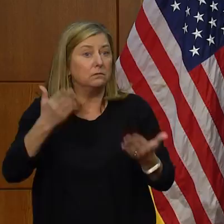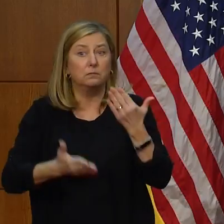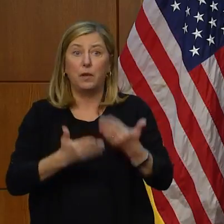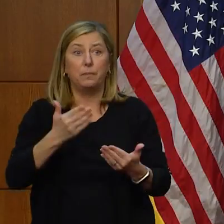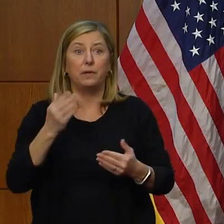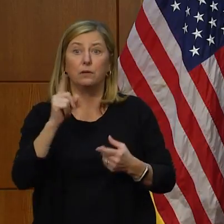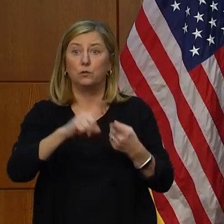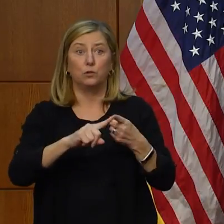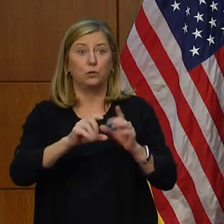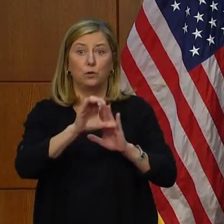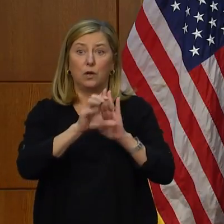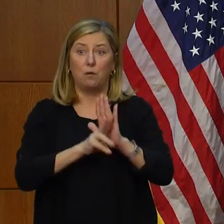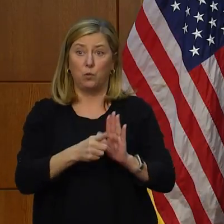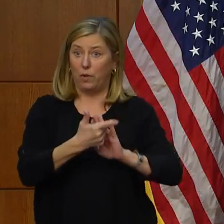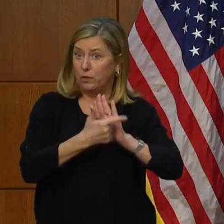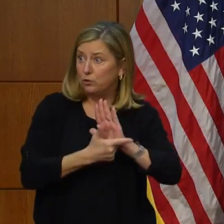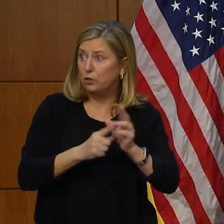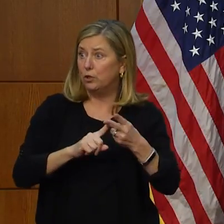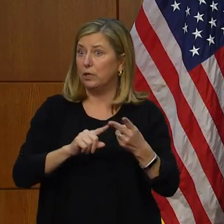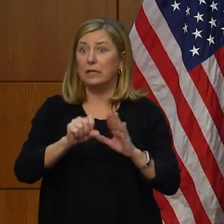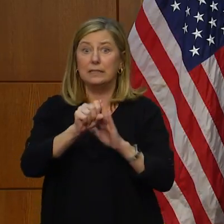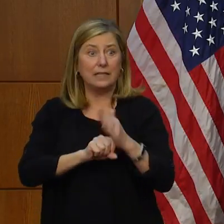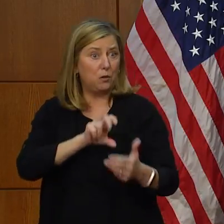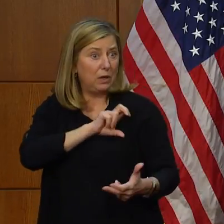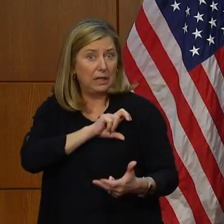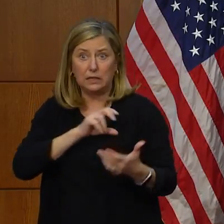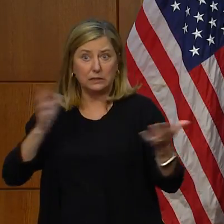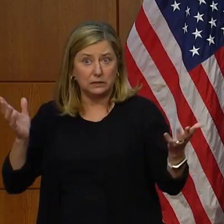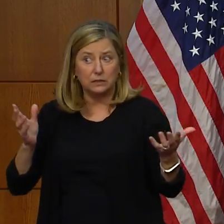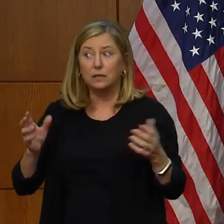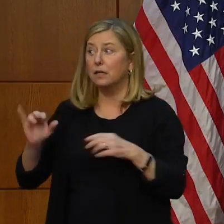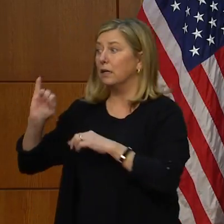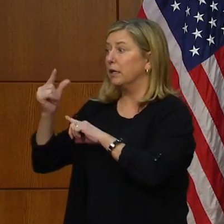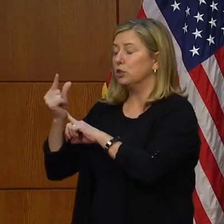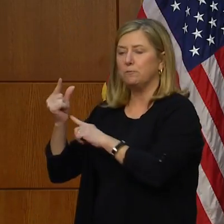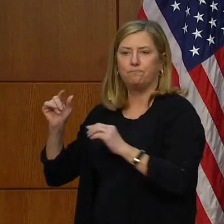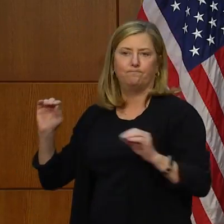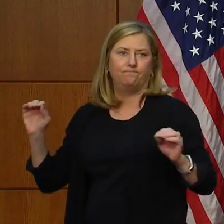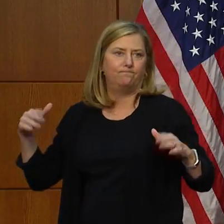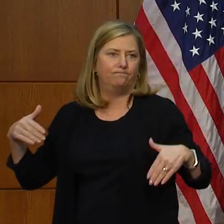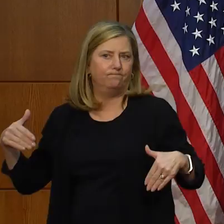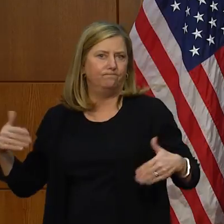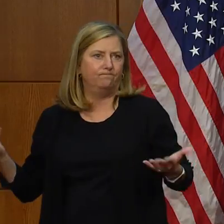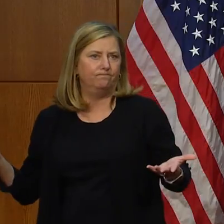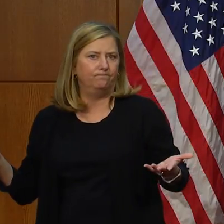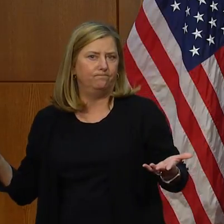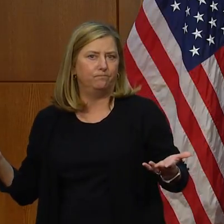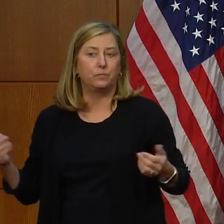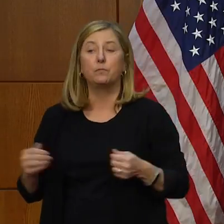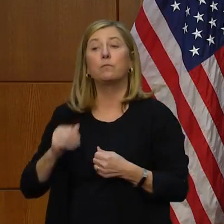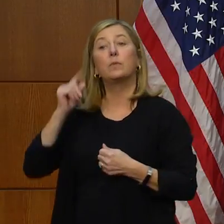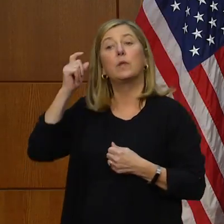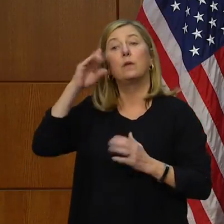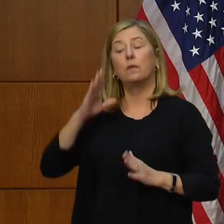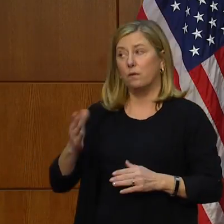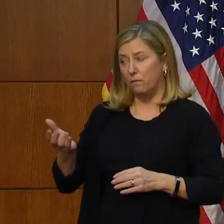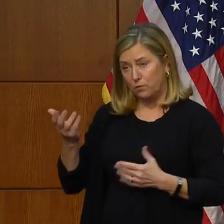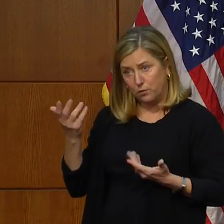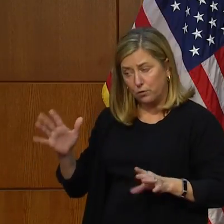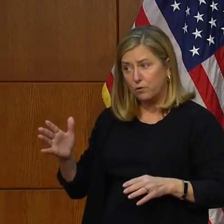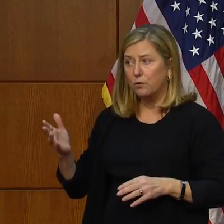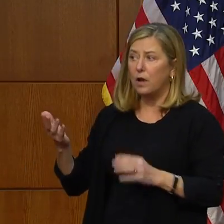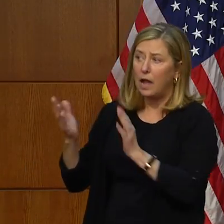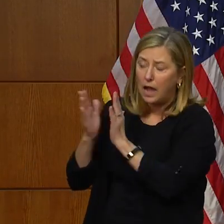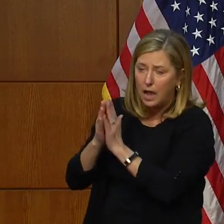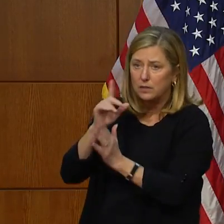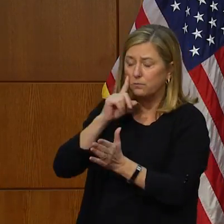that a state police. The inspector general has done no such thing. The governor has called for